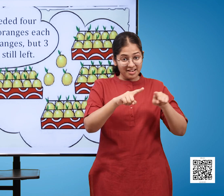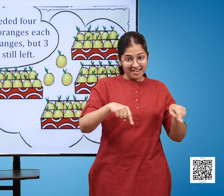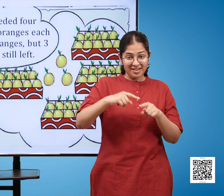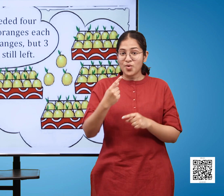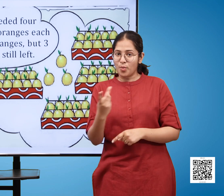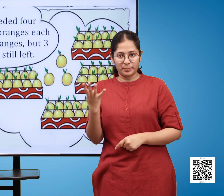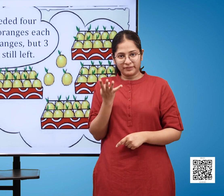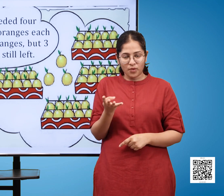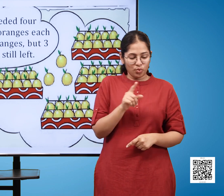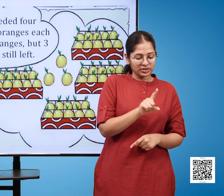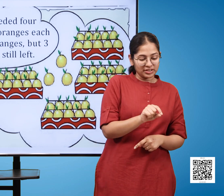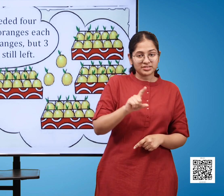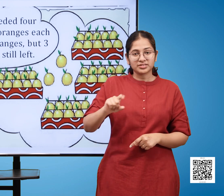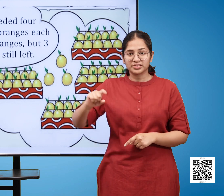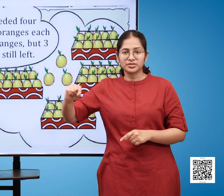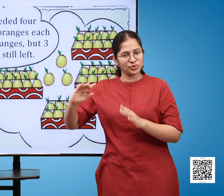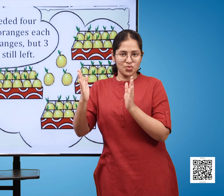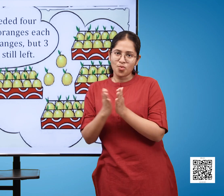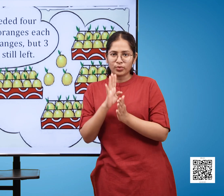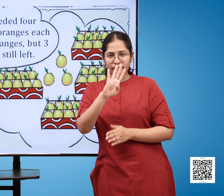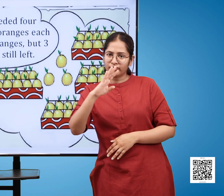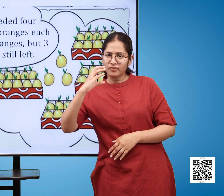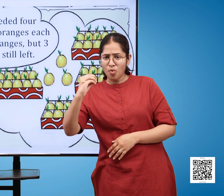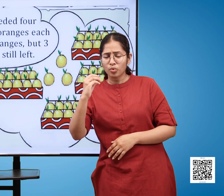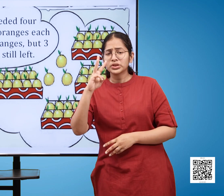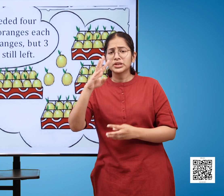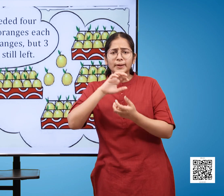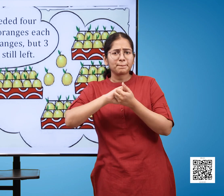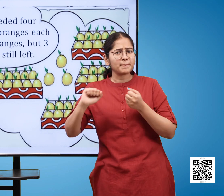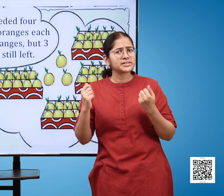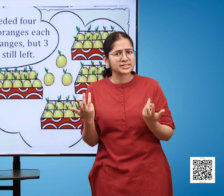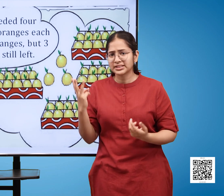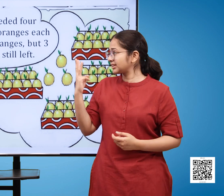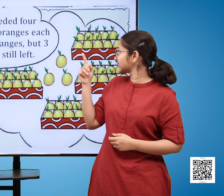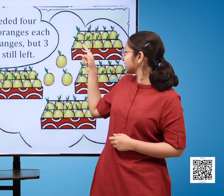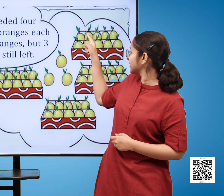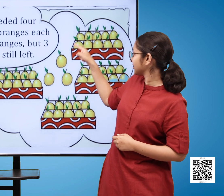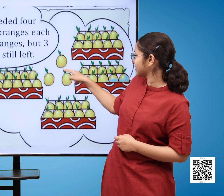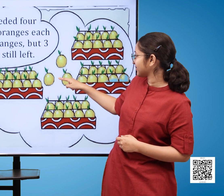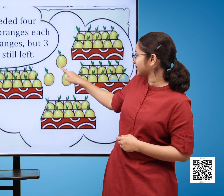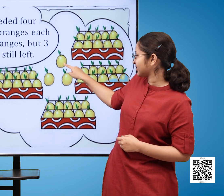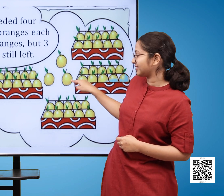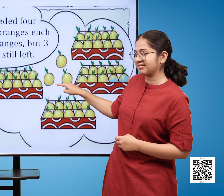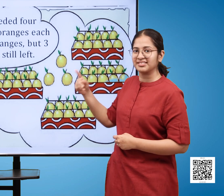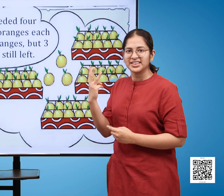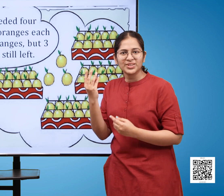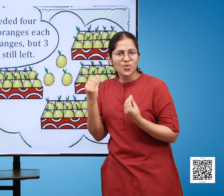we can see in the image that there are four trays containing 10 oranges each and three